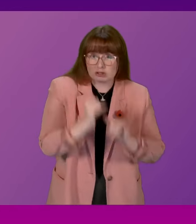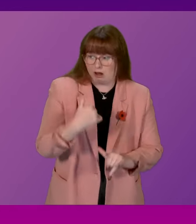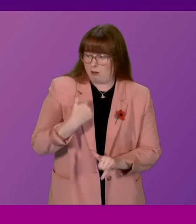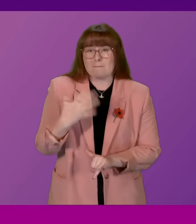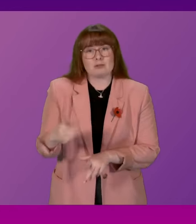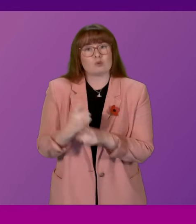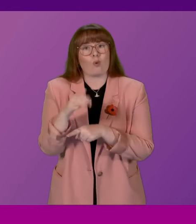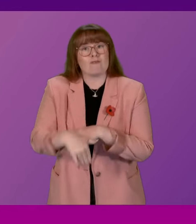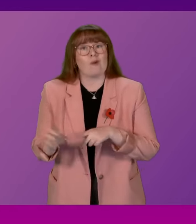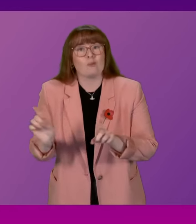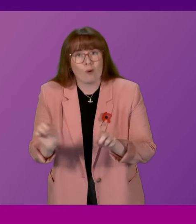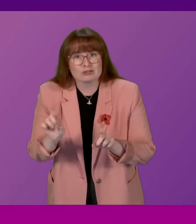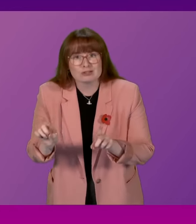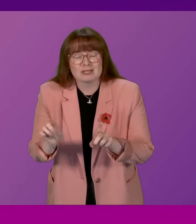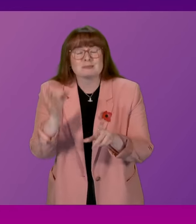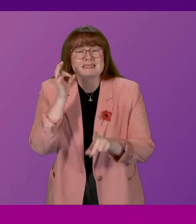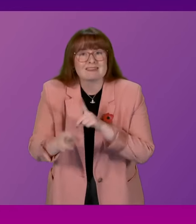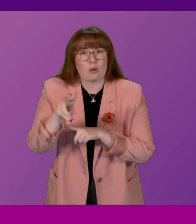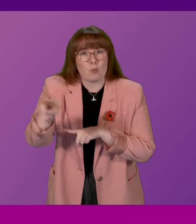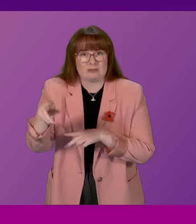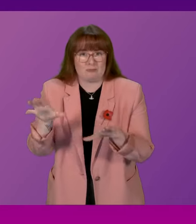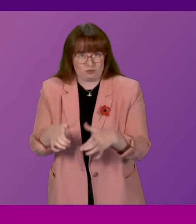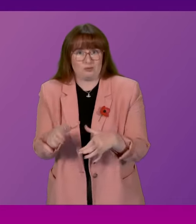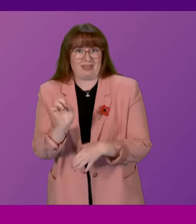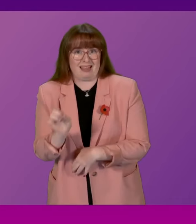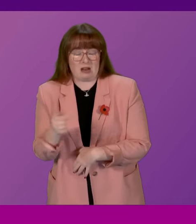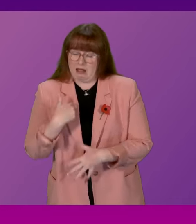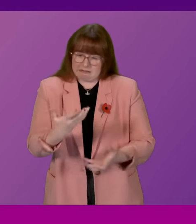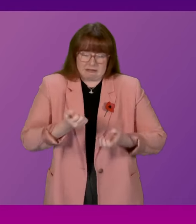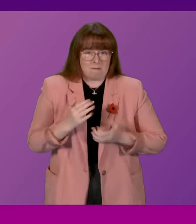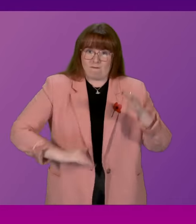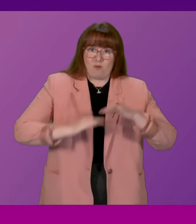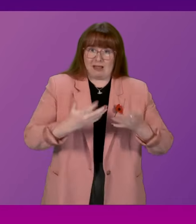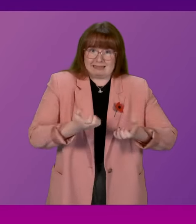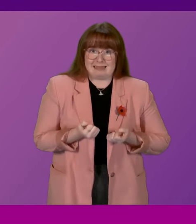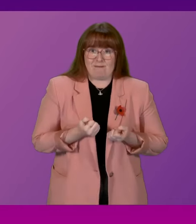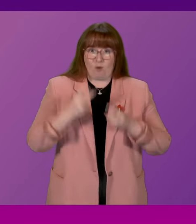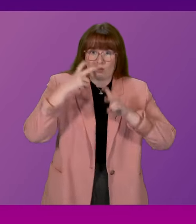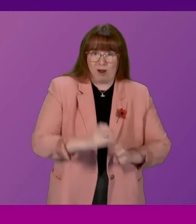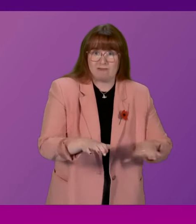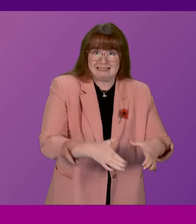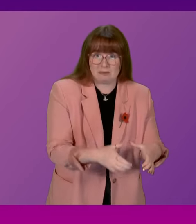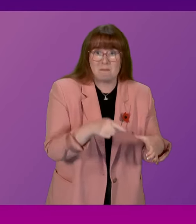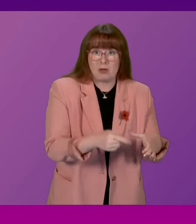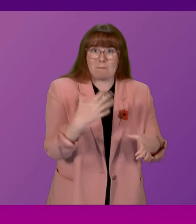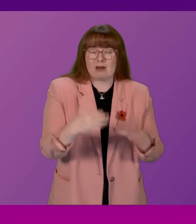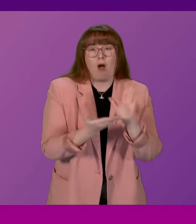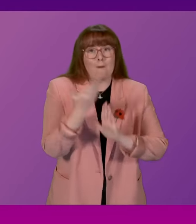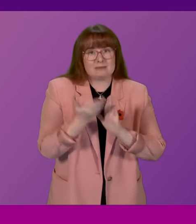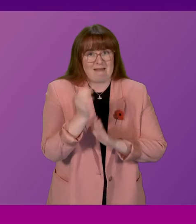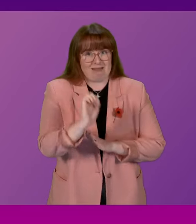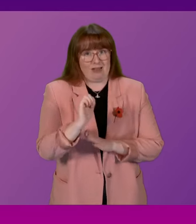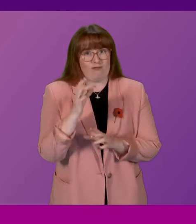talking about specific WhatsApp groups. What I do accept fully from the inquiry is that we have interpreted their requests